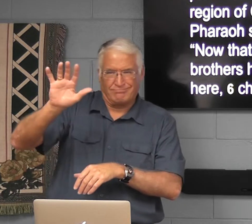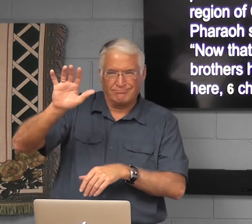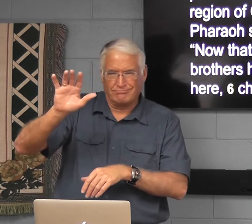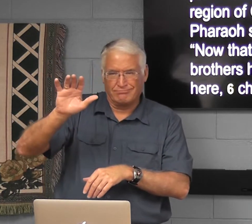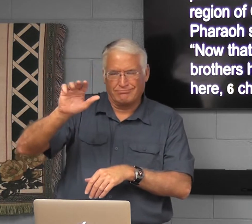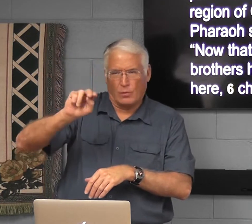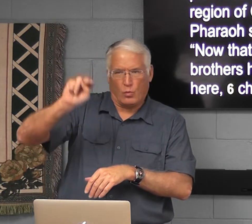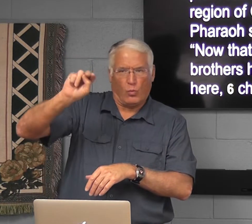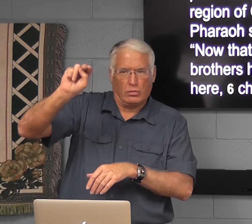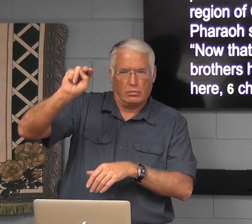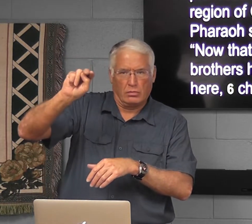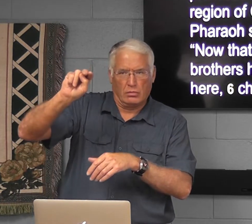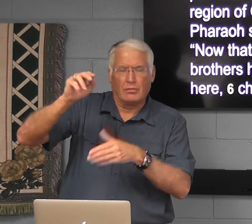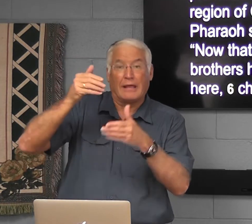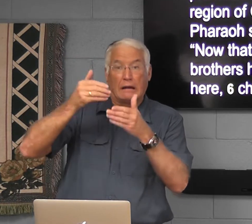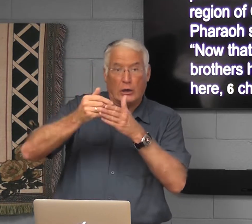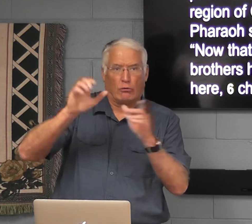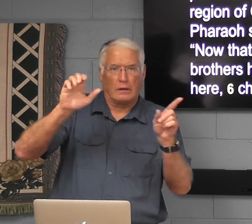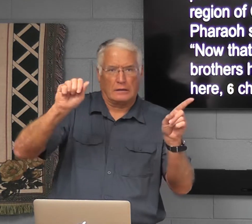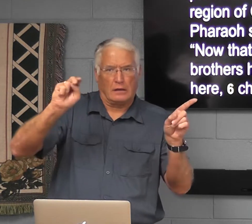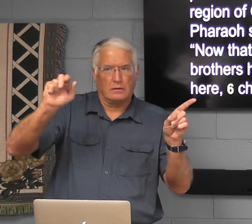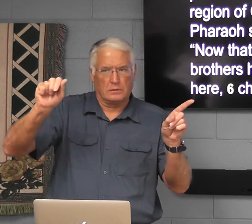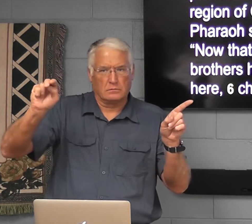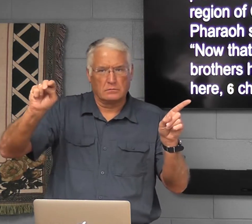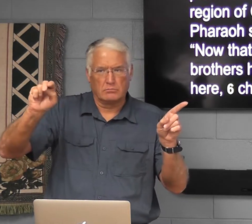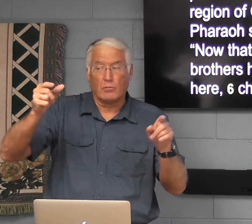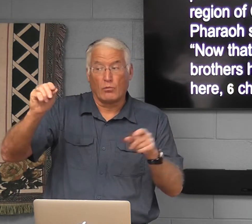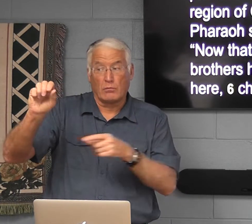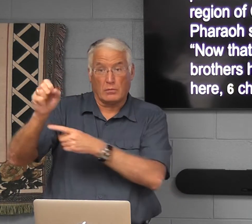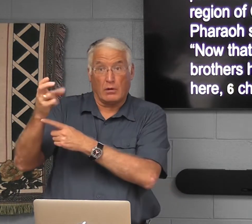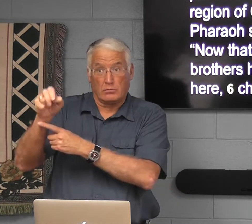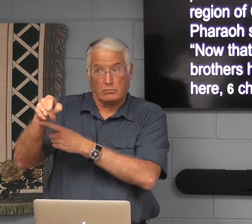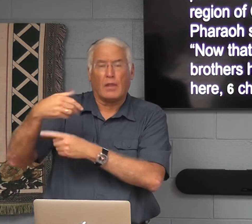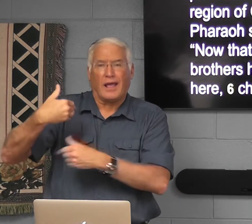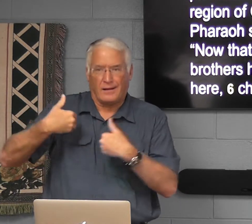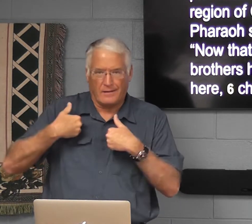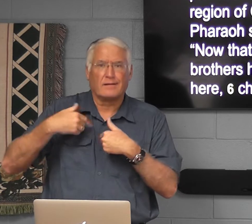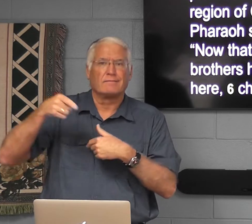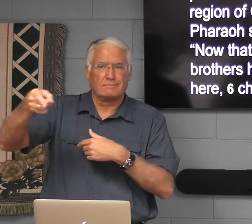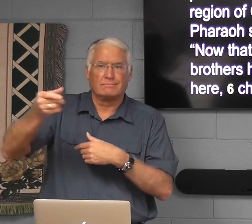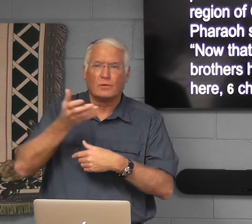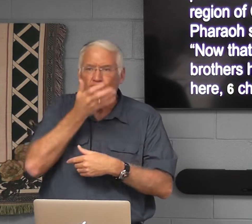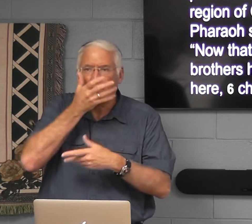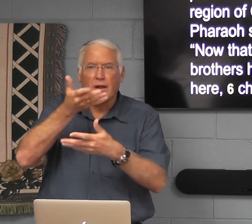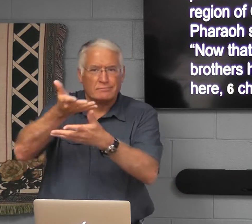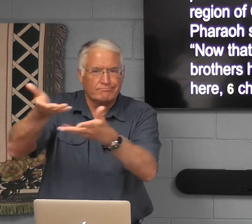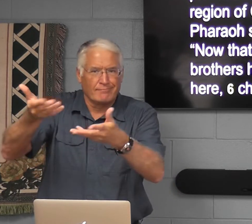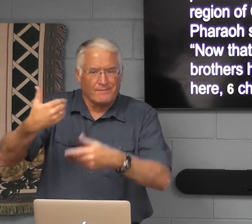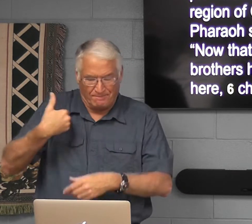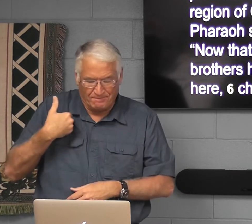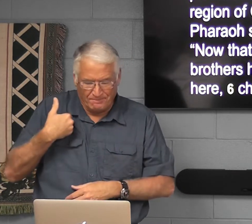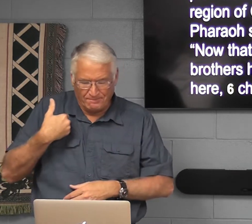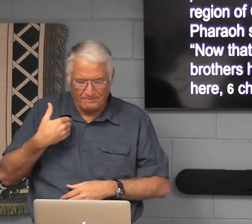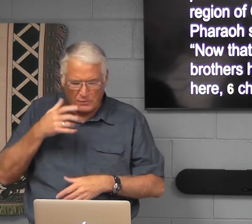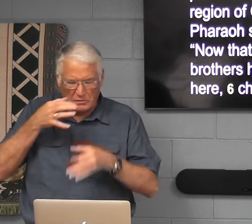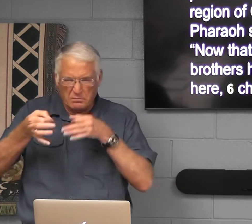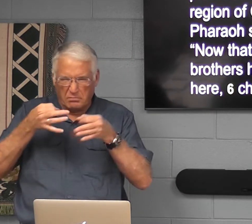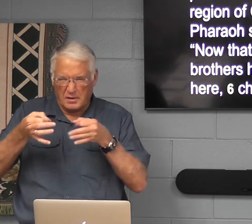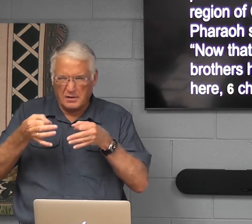Only around that area. Now, Goshen was north of Egypt. They had pastures